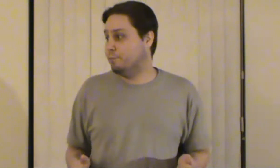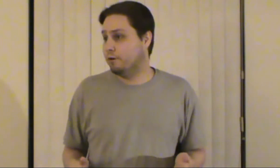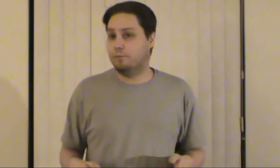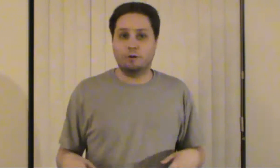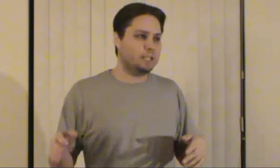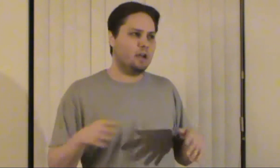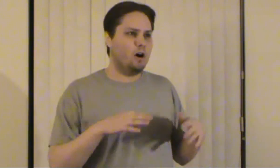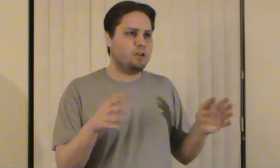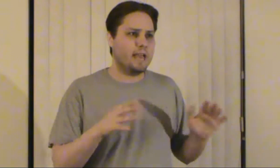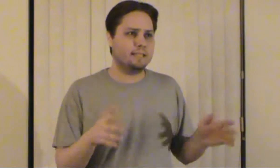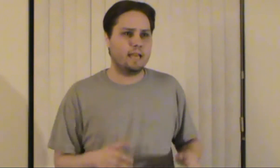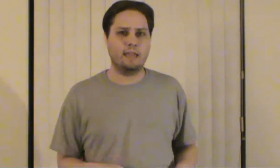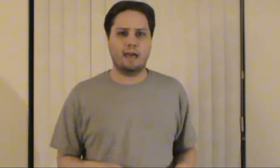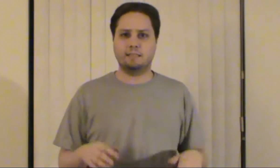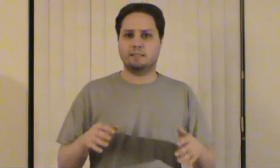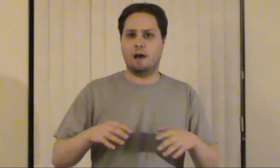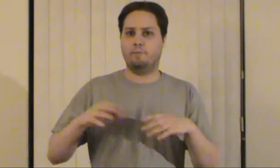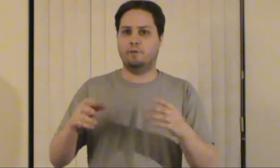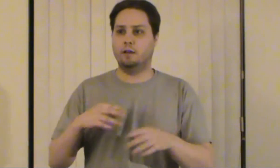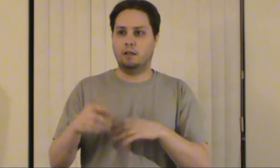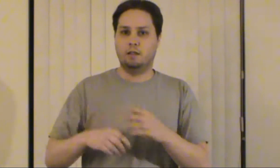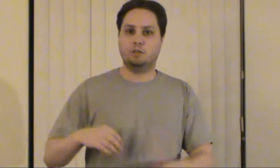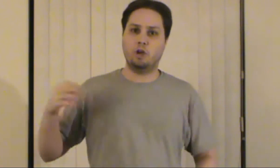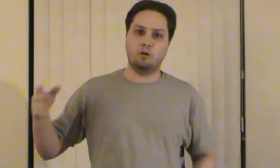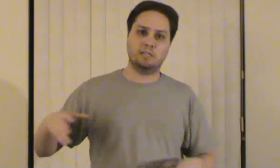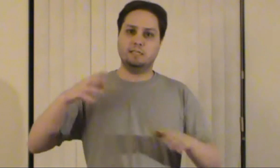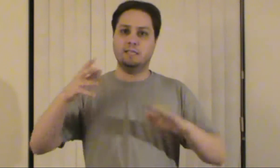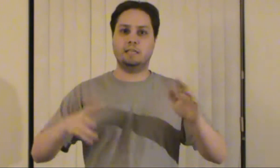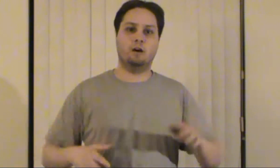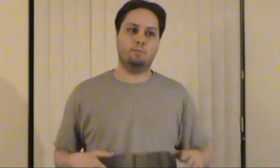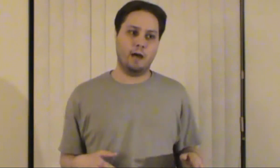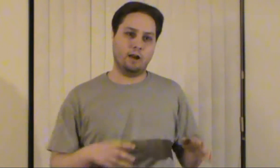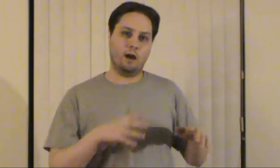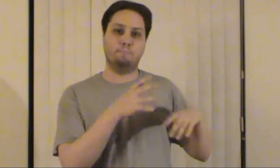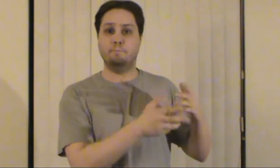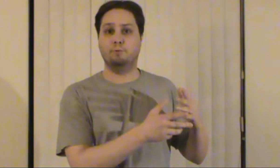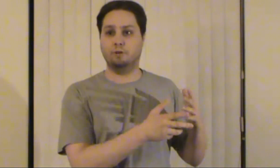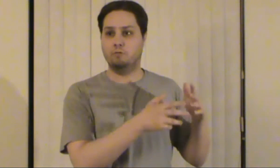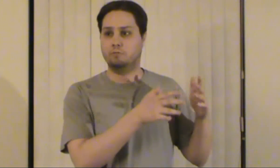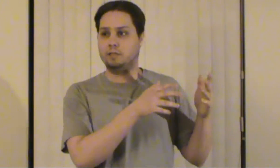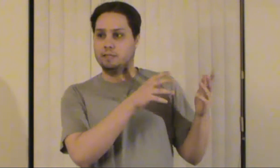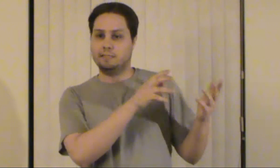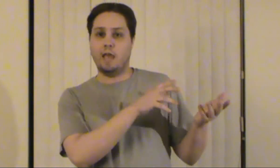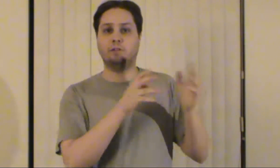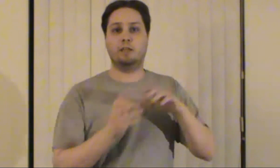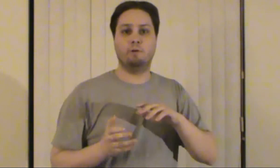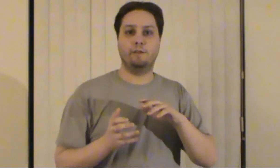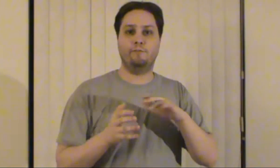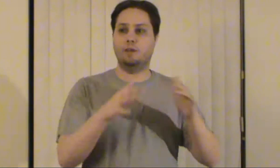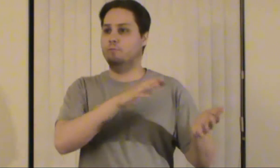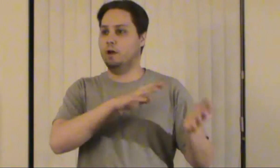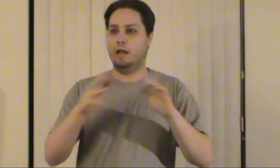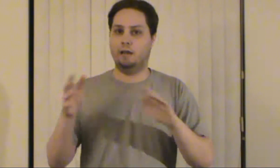you're beautiful and she's like oh you can't say that and stuff and she goes into detail about how people don't say what they really feel and whatnot